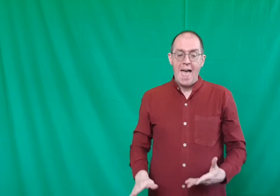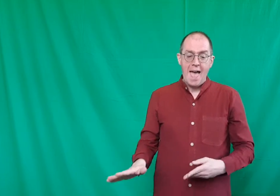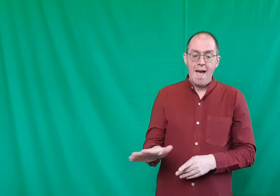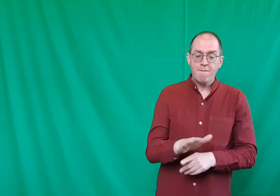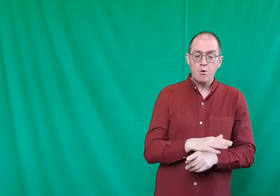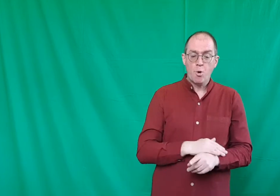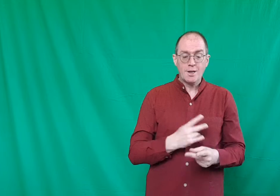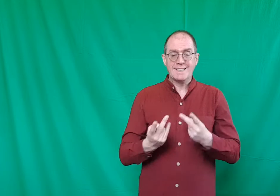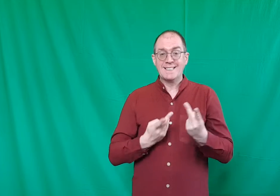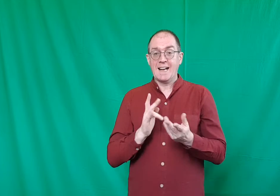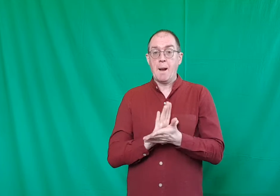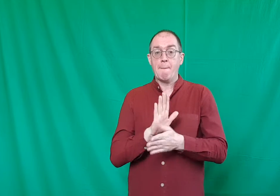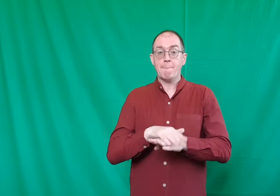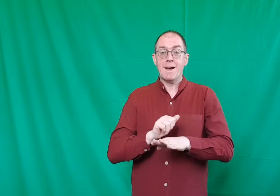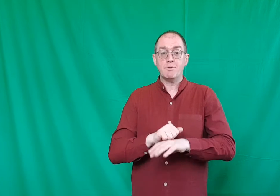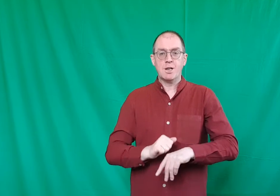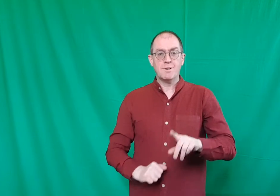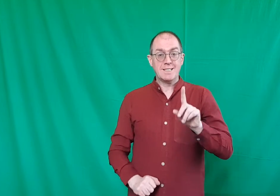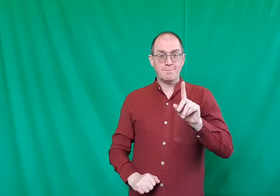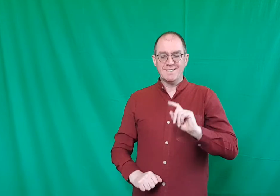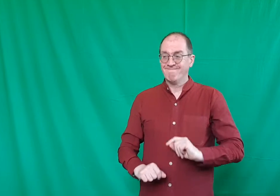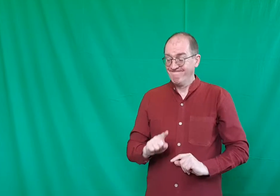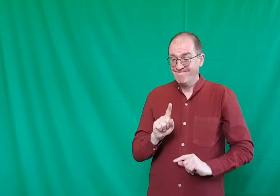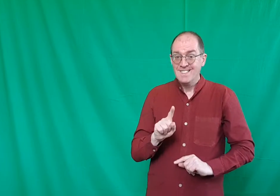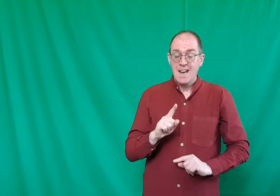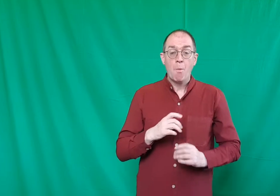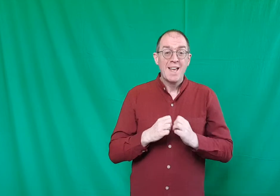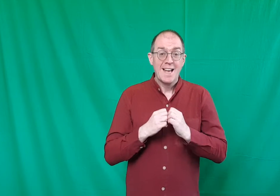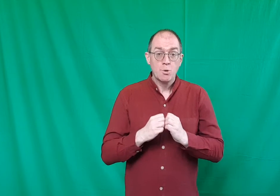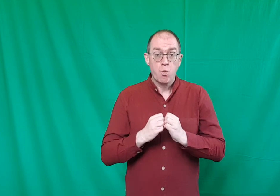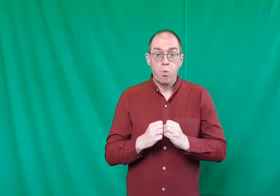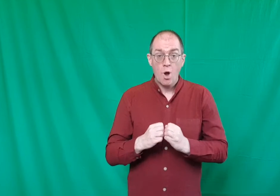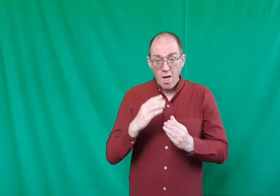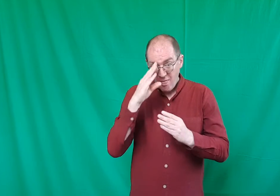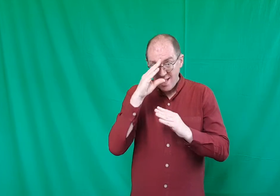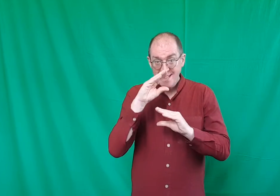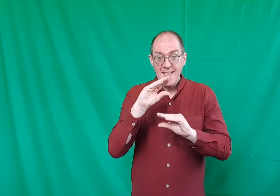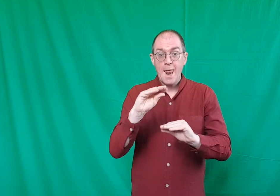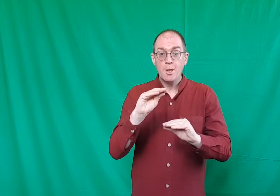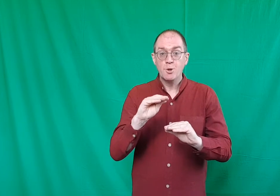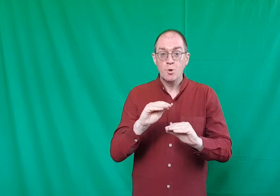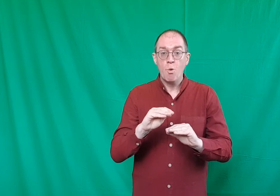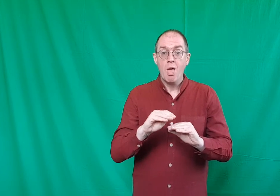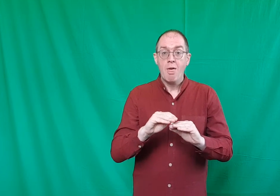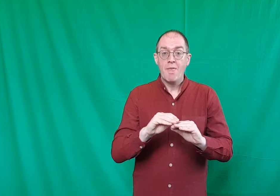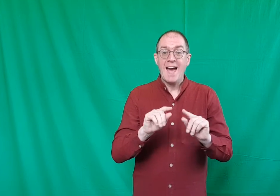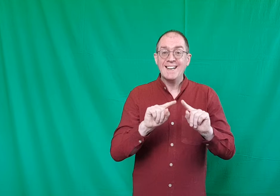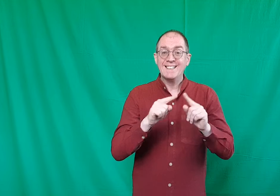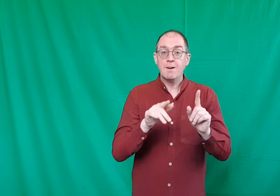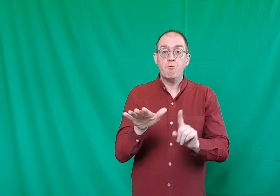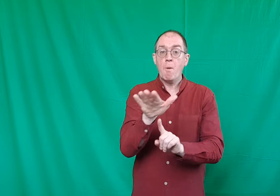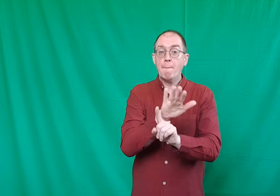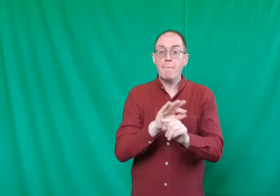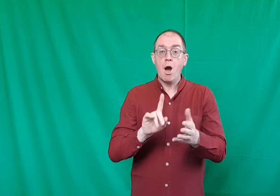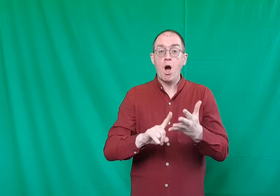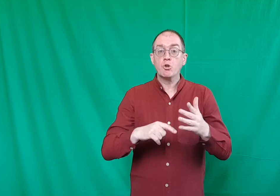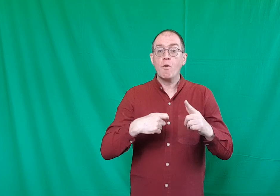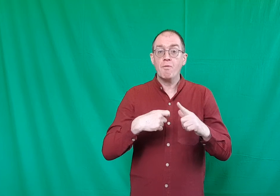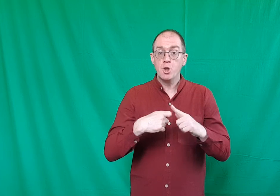everyone is singing Merry Christmas. It's worth telling you that in different parts of the